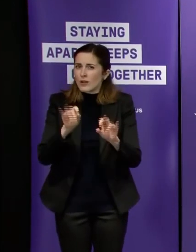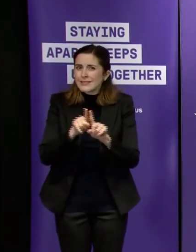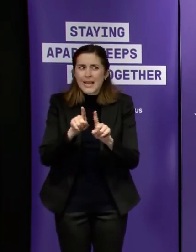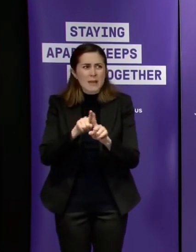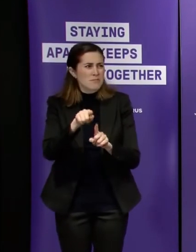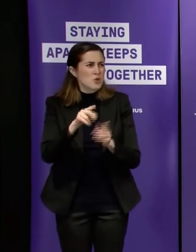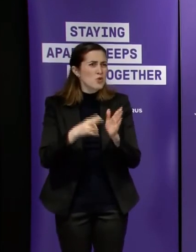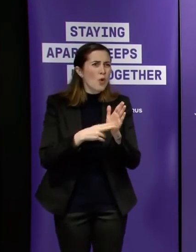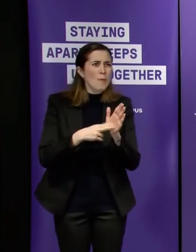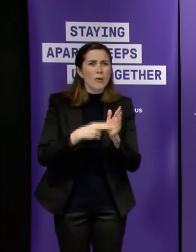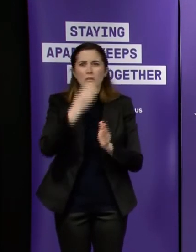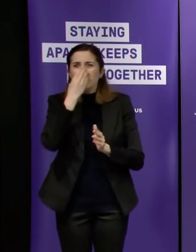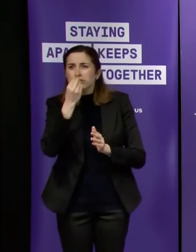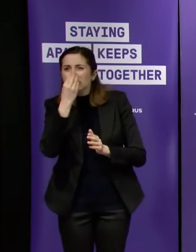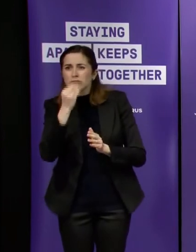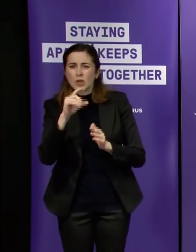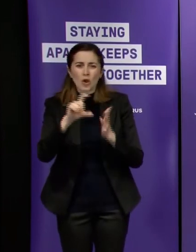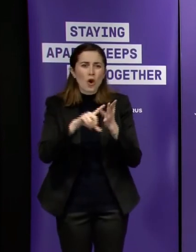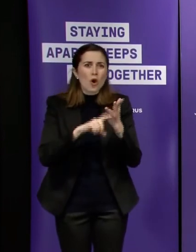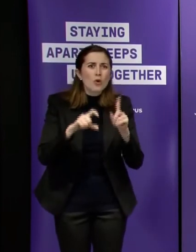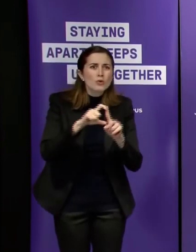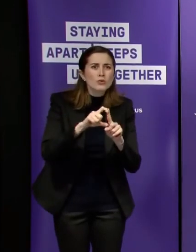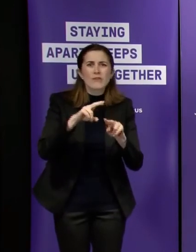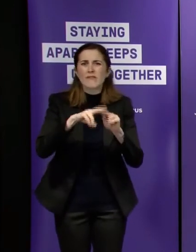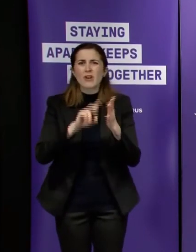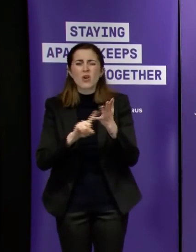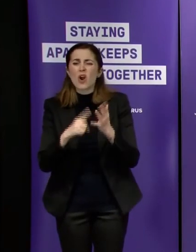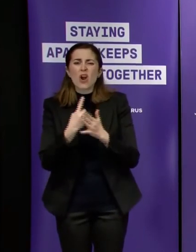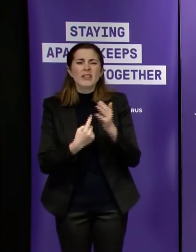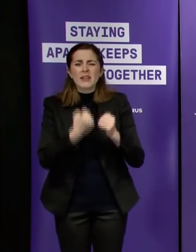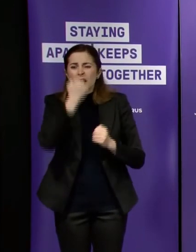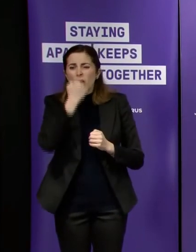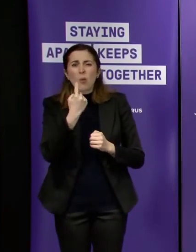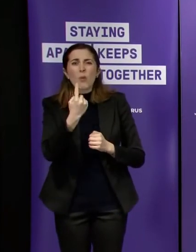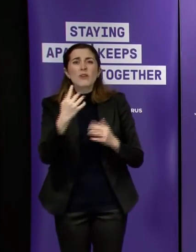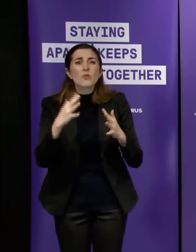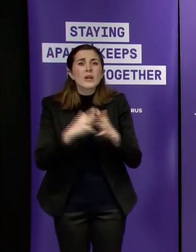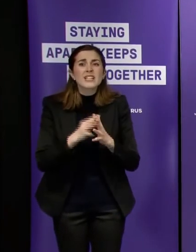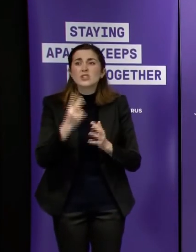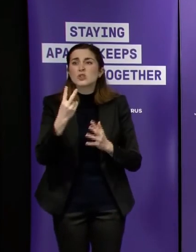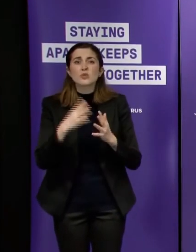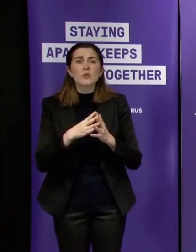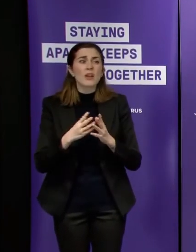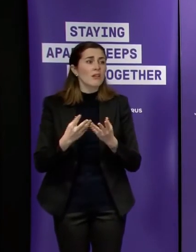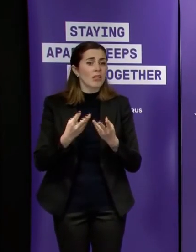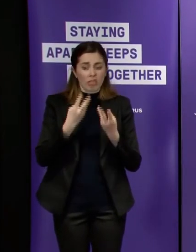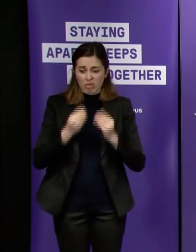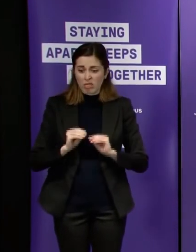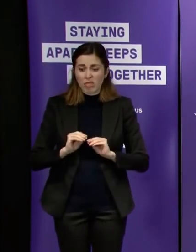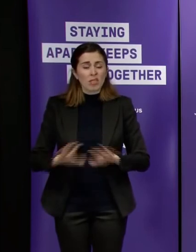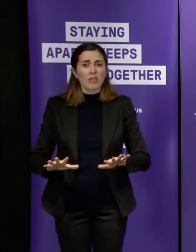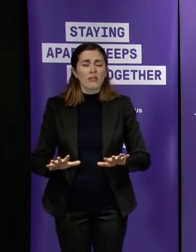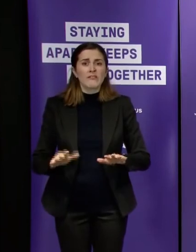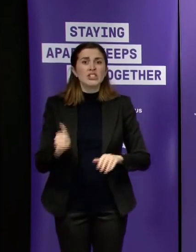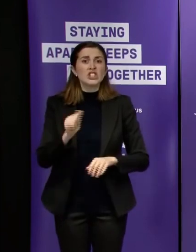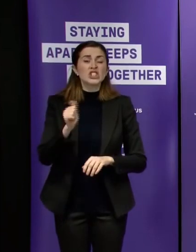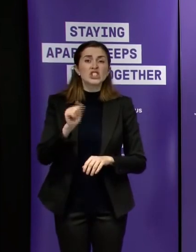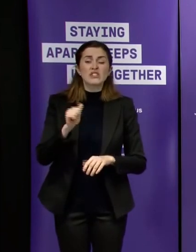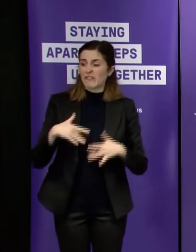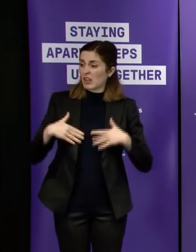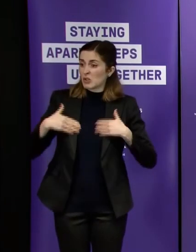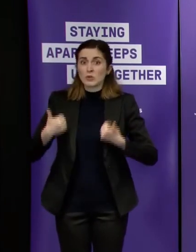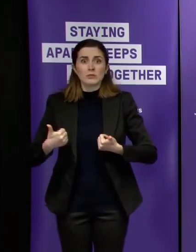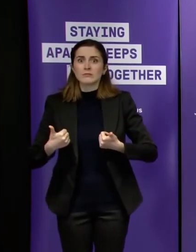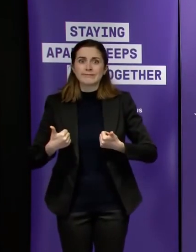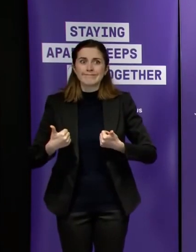it for a period of time and then it goes and you're really a week two weeks later you can't even remember having having had it there are a number of